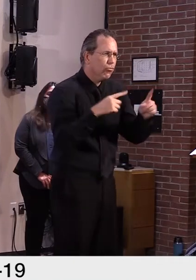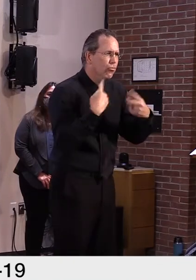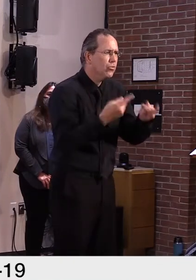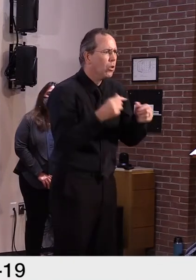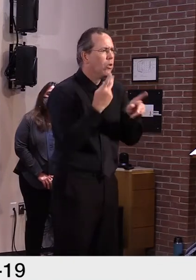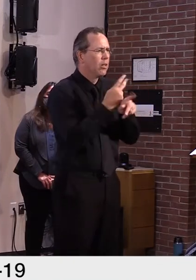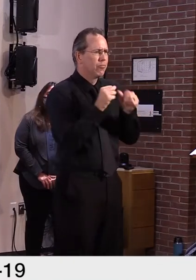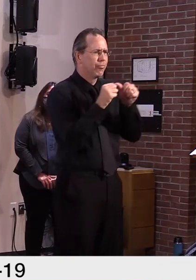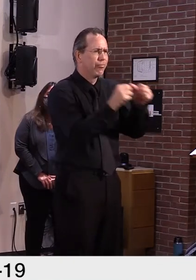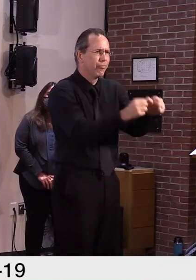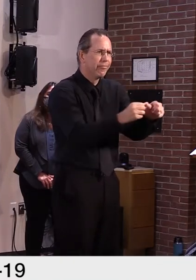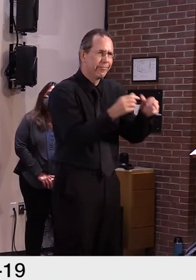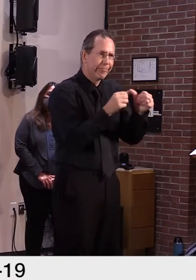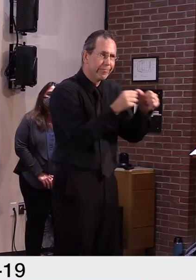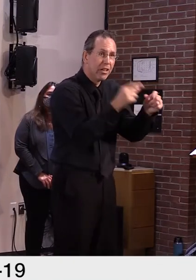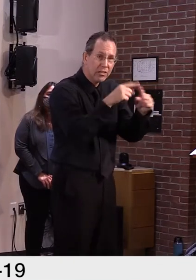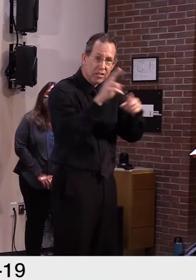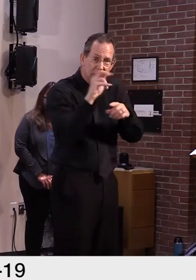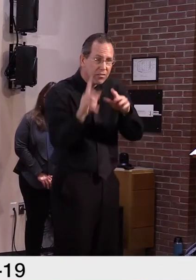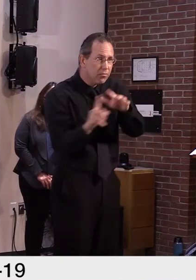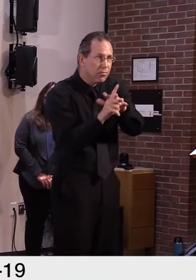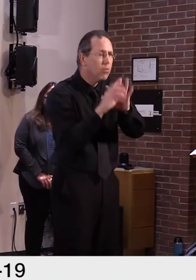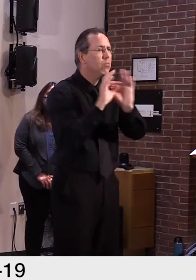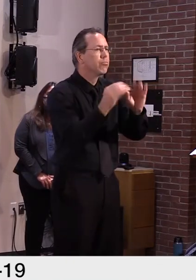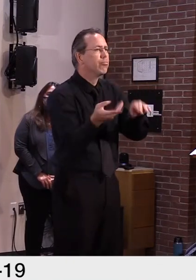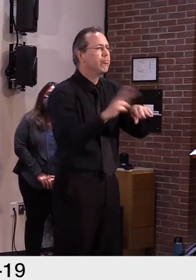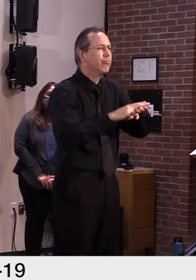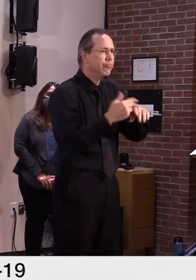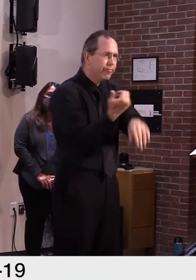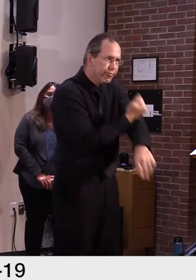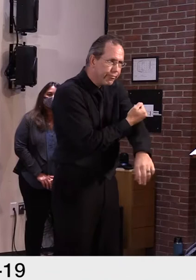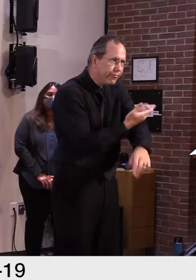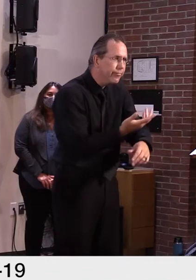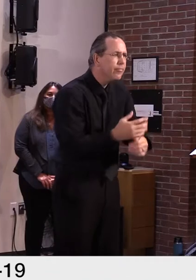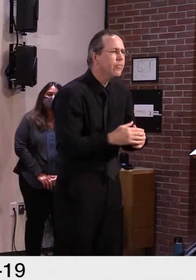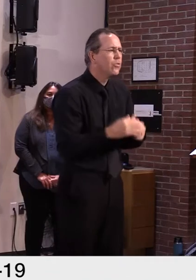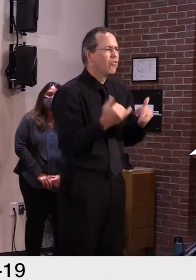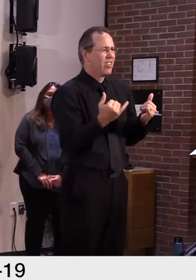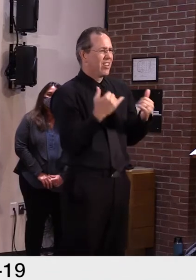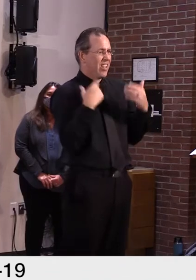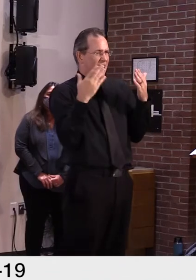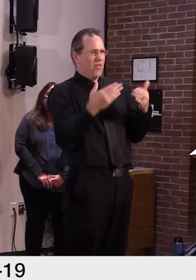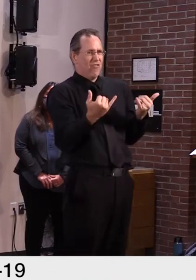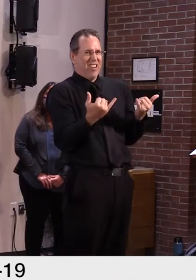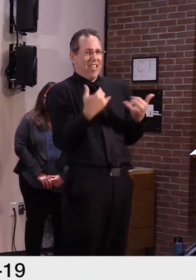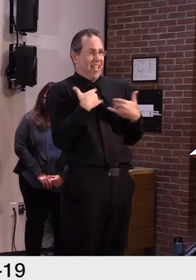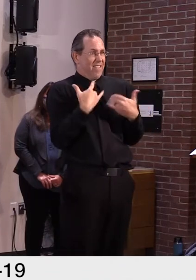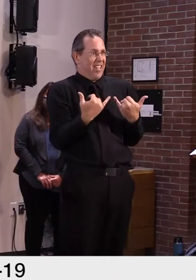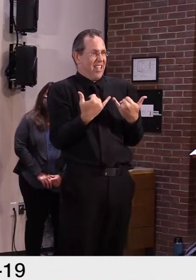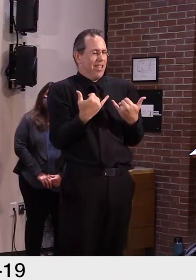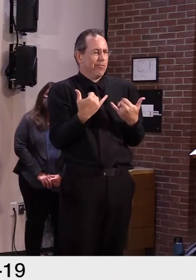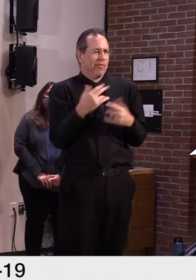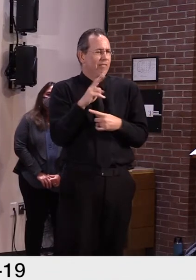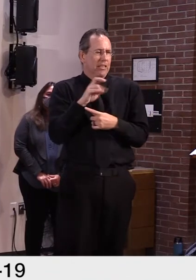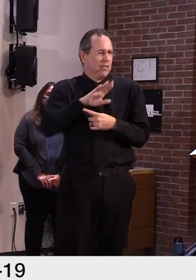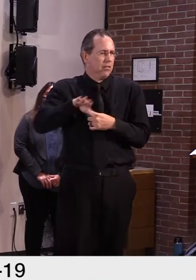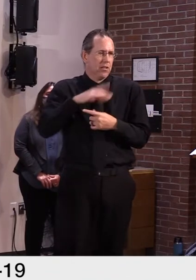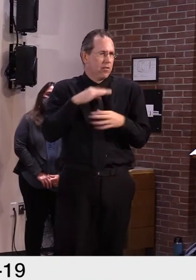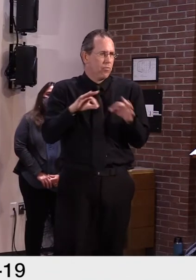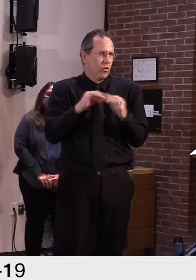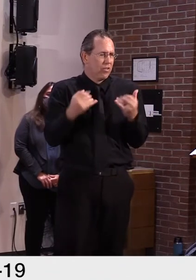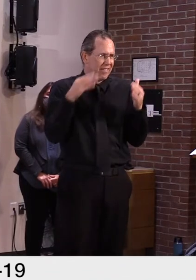is achieved. But as I mentioned, I think, you know, our efforts right now appropriately were one on reopening schools, but then the next